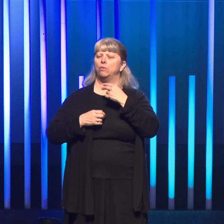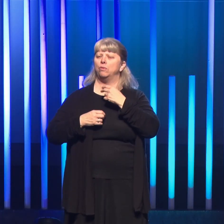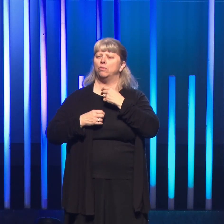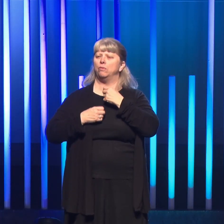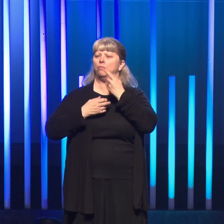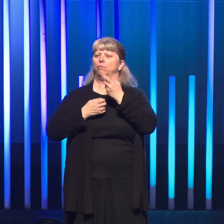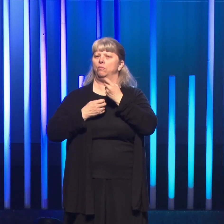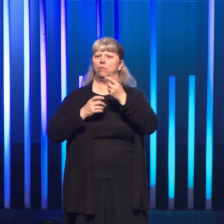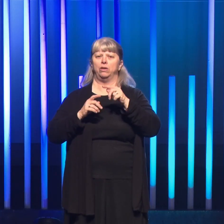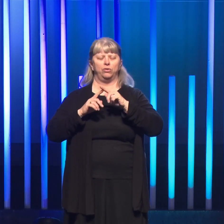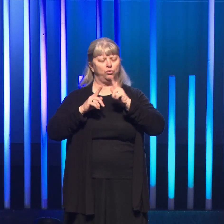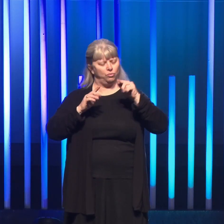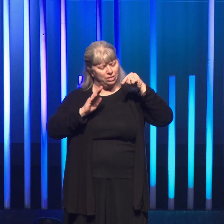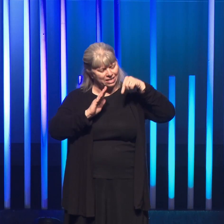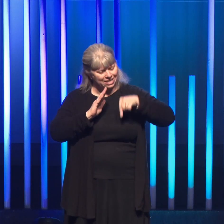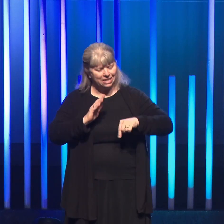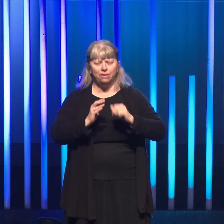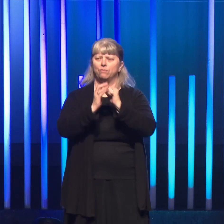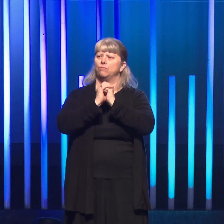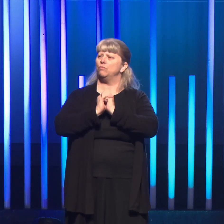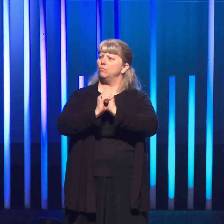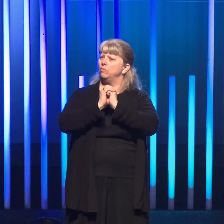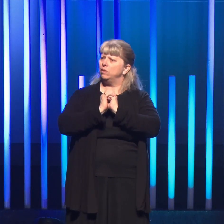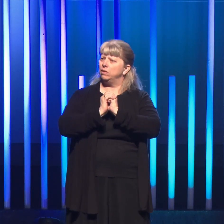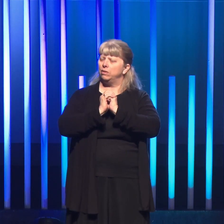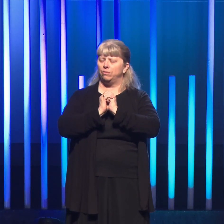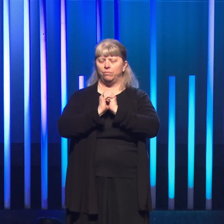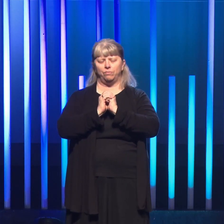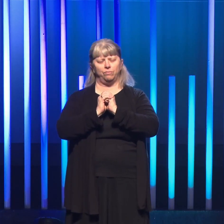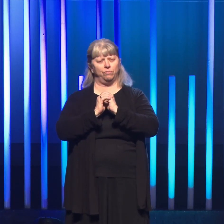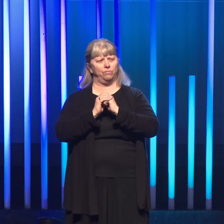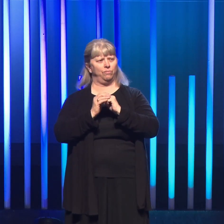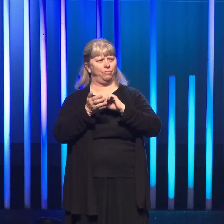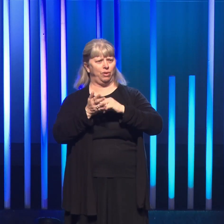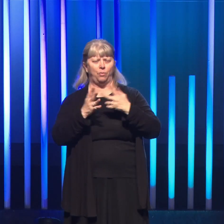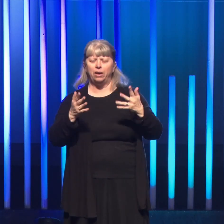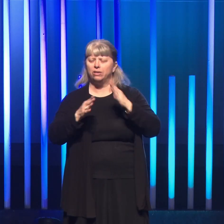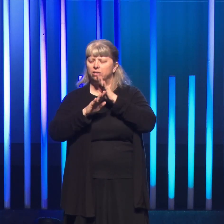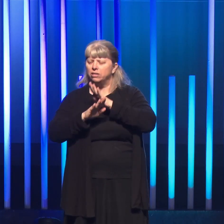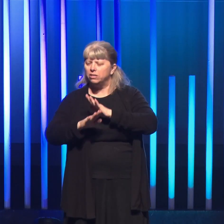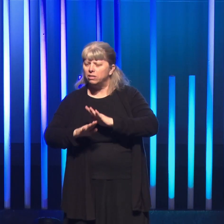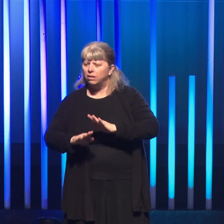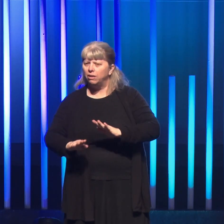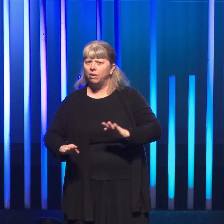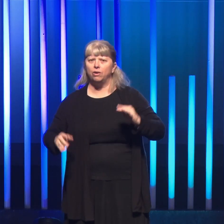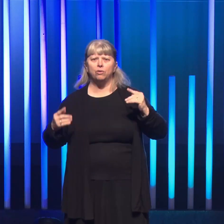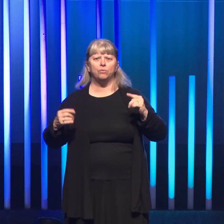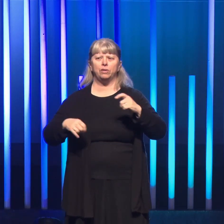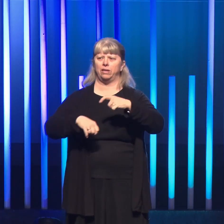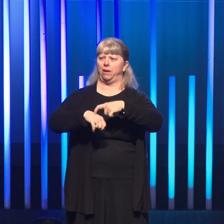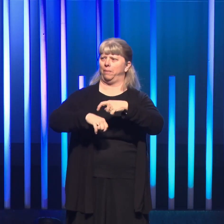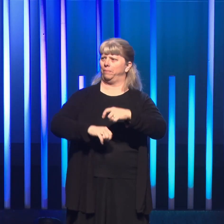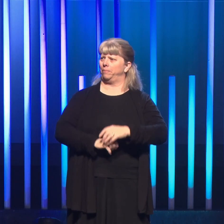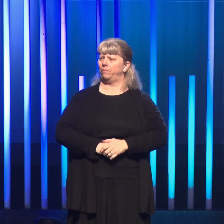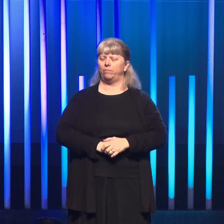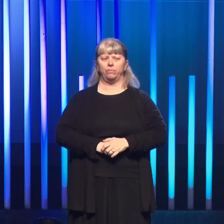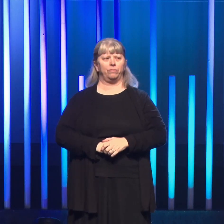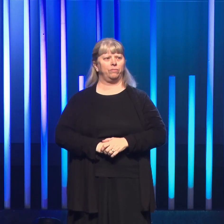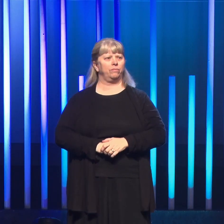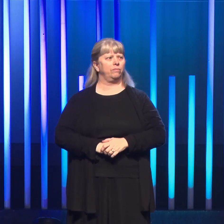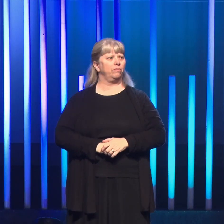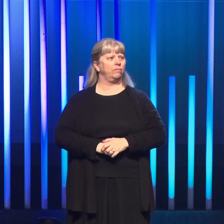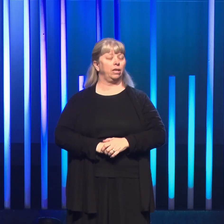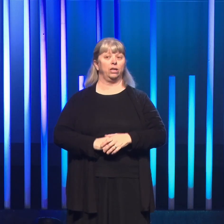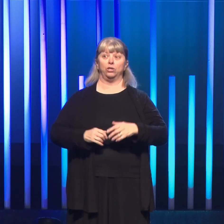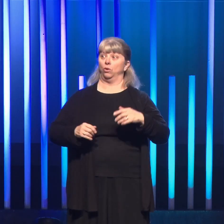levels of prayer, characterized by silence over long periods of time. And in this